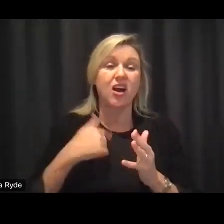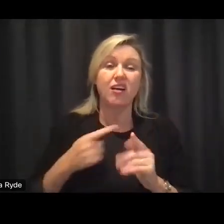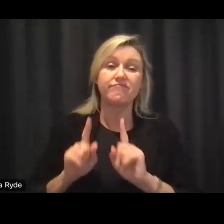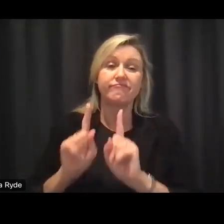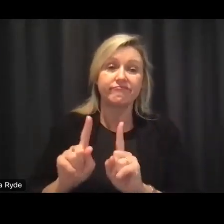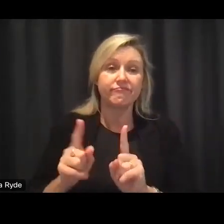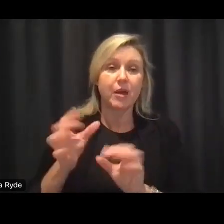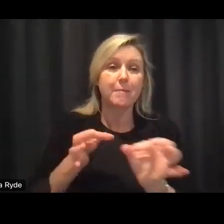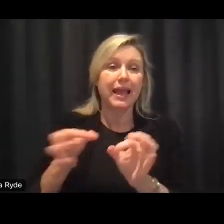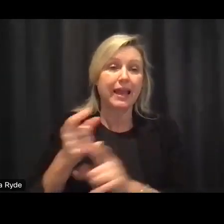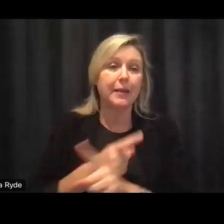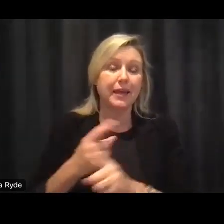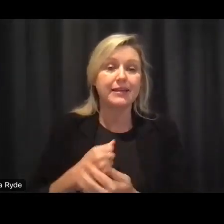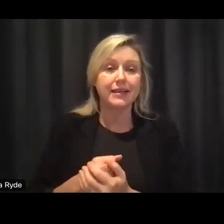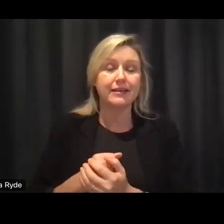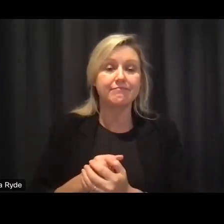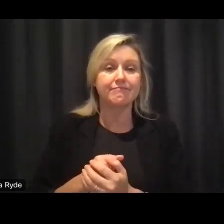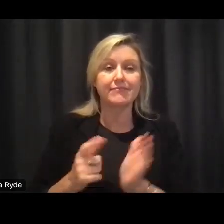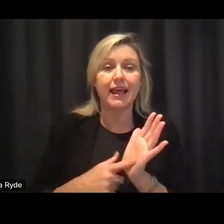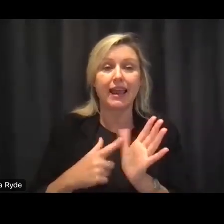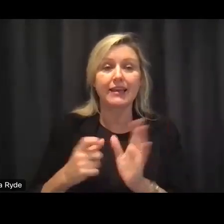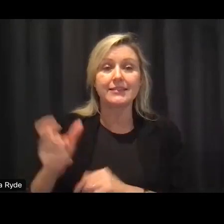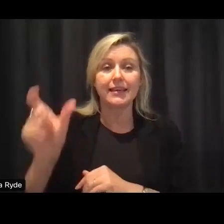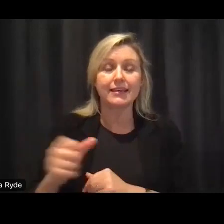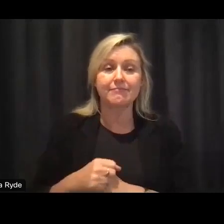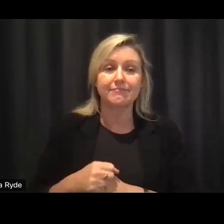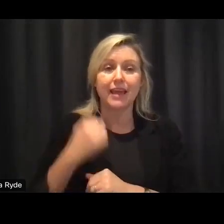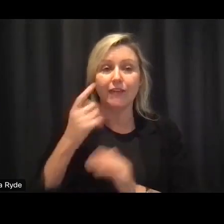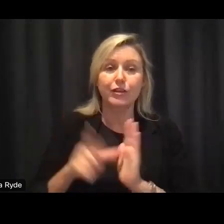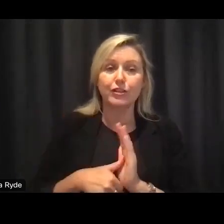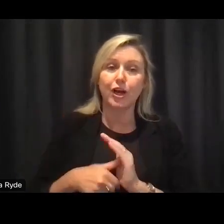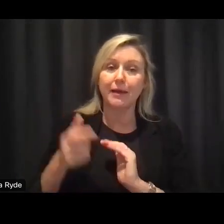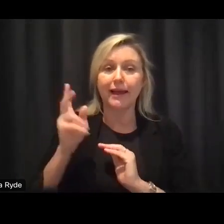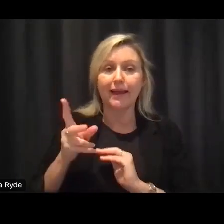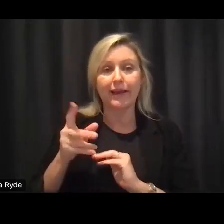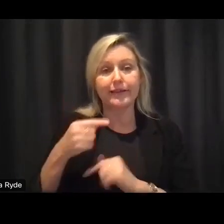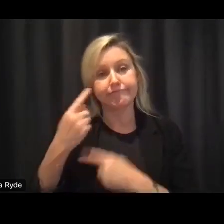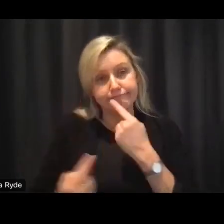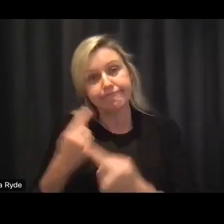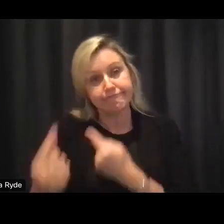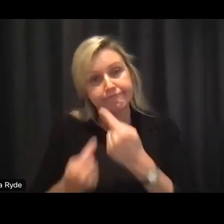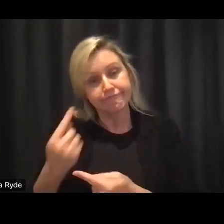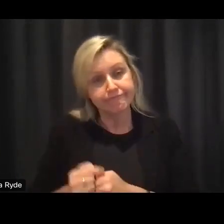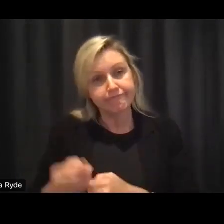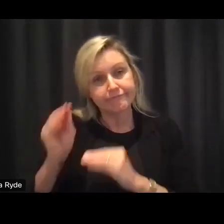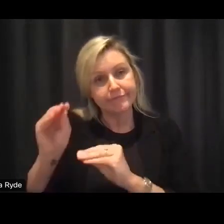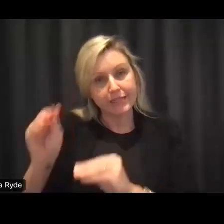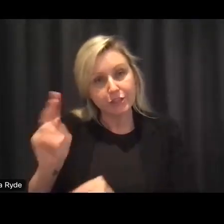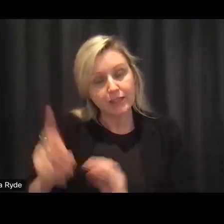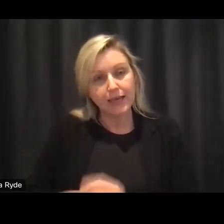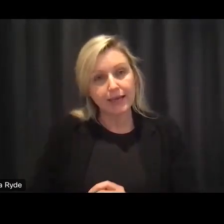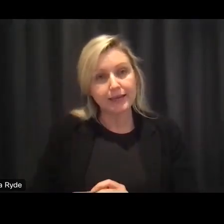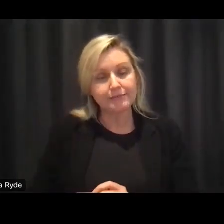a little bit sick of the uh having to educate the planners every time i go in uh i get sick of saying well i brought my file